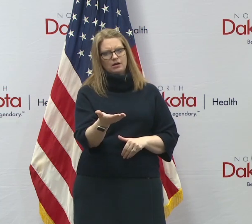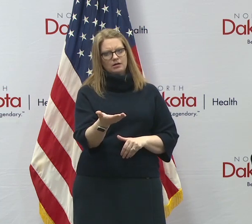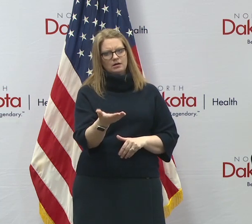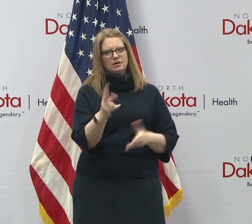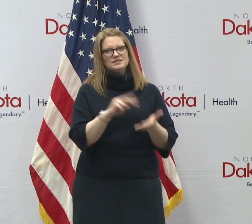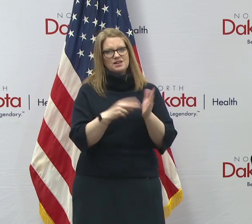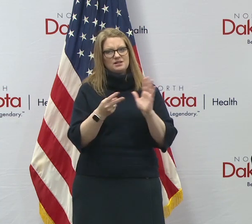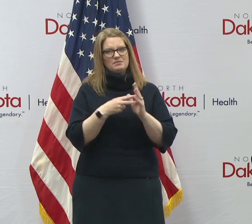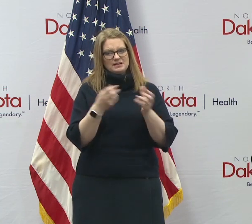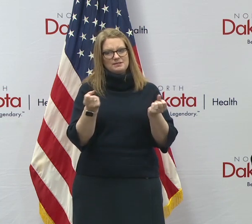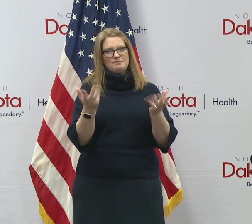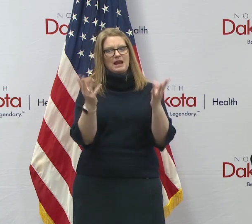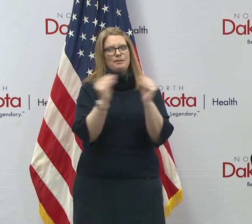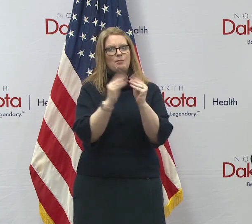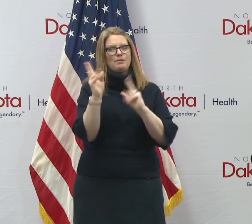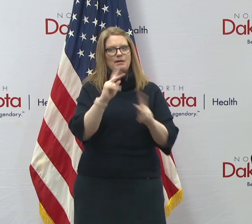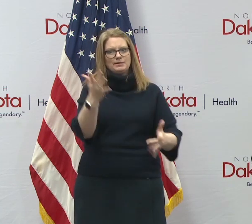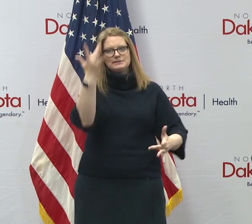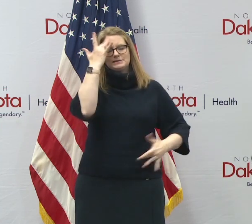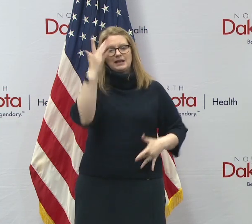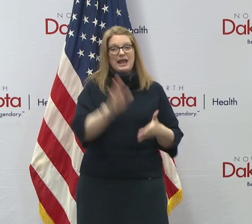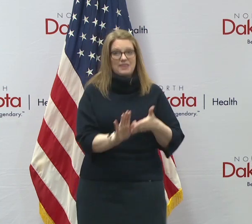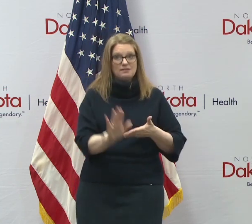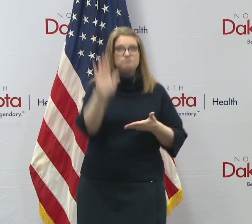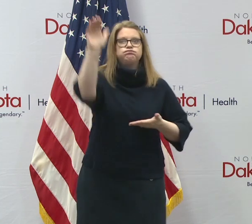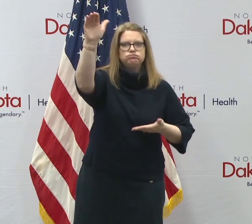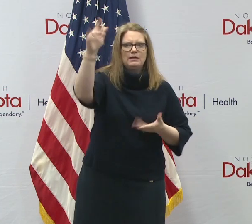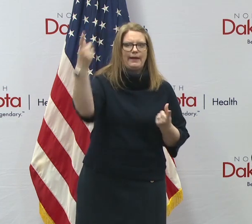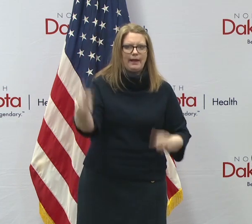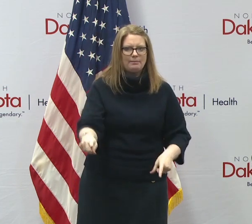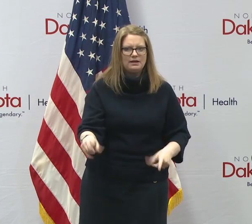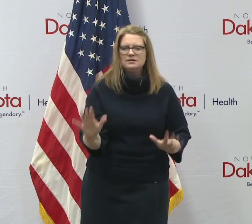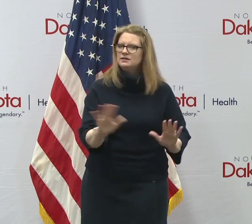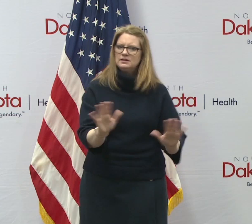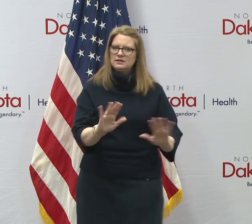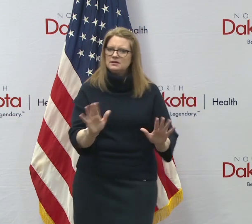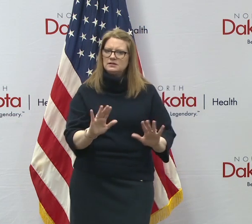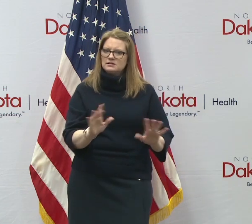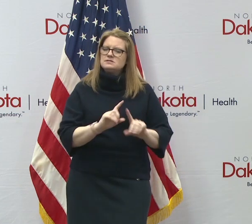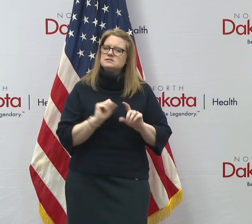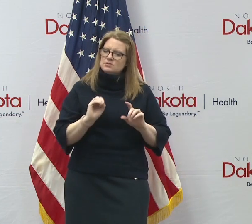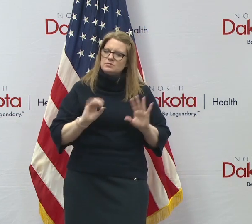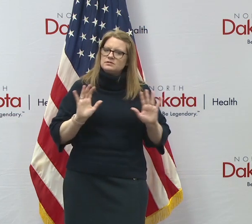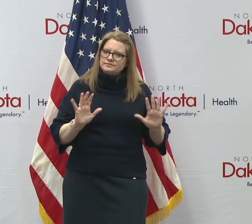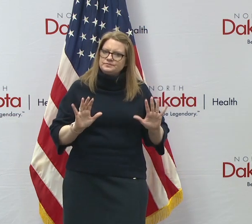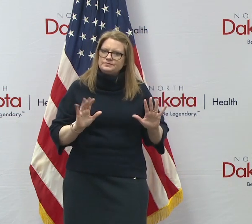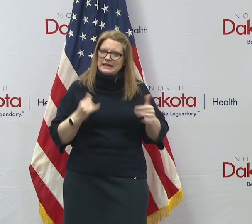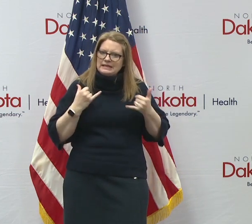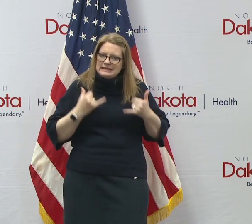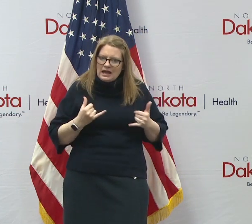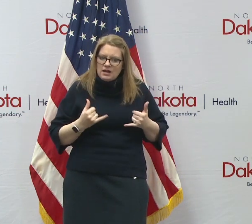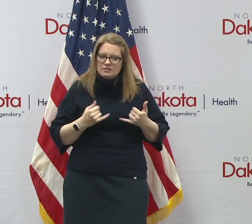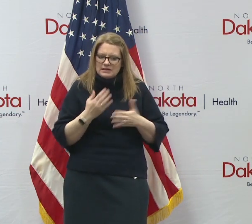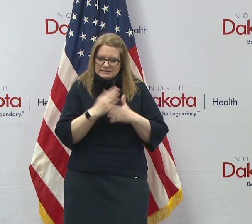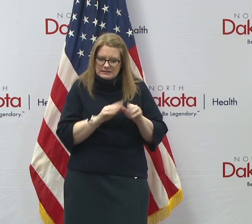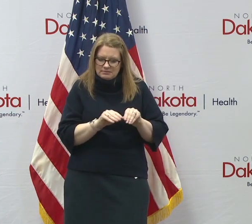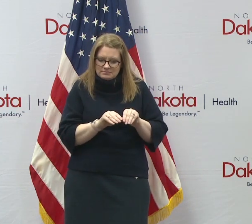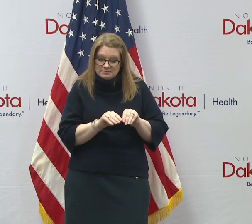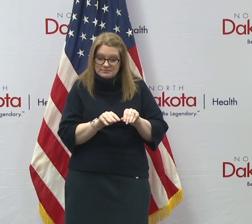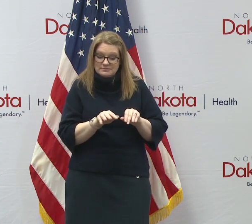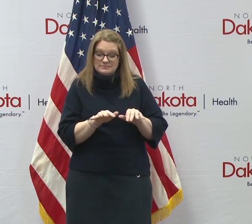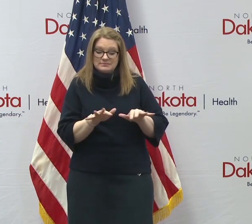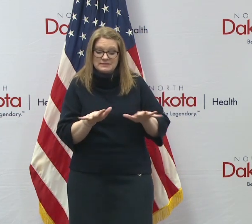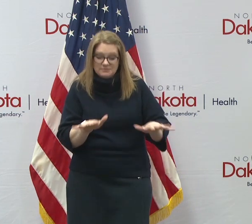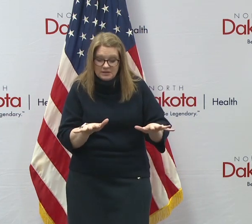healthcare is the right way, is the right approach, uh, to doing this thing. but as there is, uh, some spread, particularly, you know,